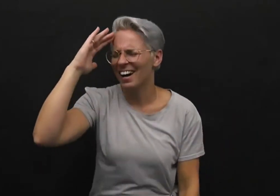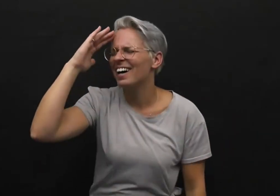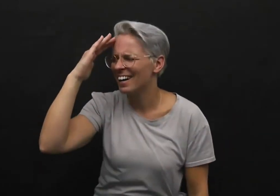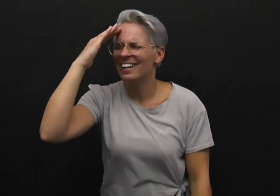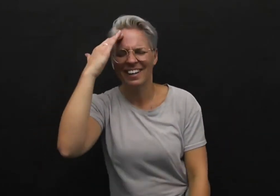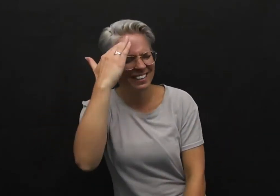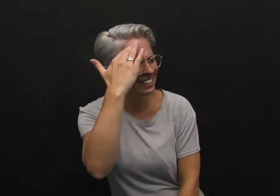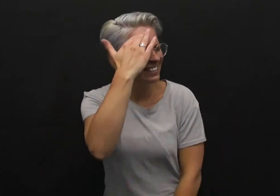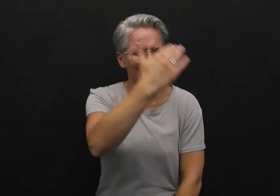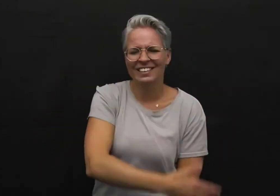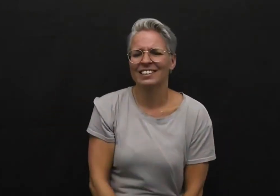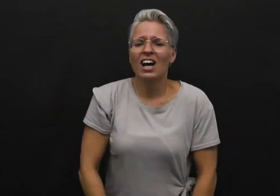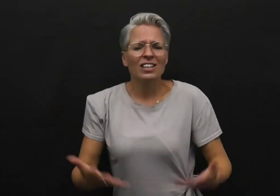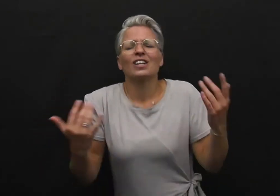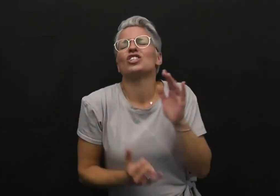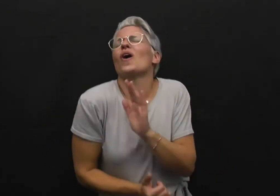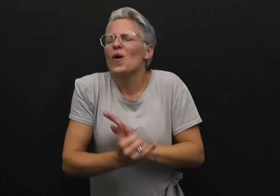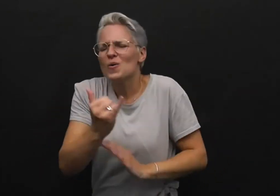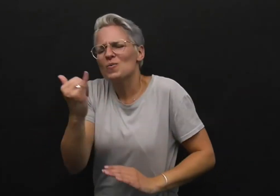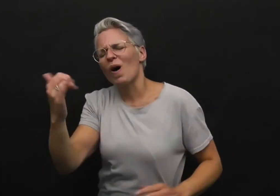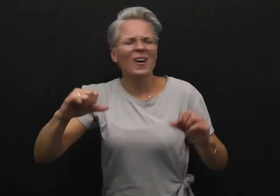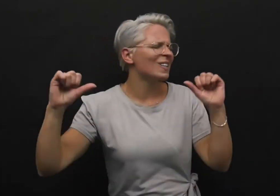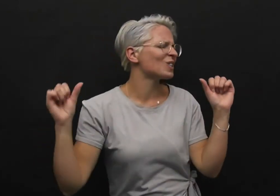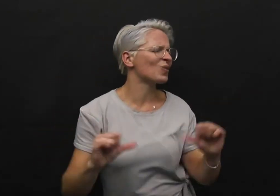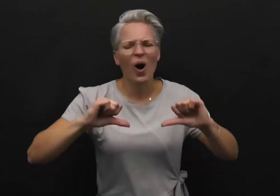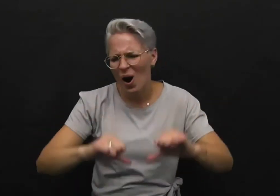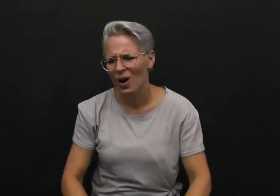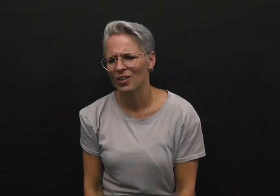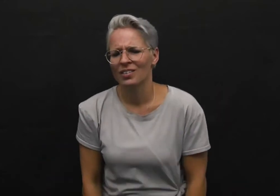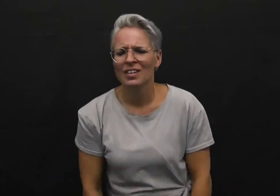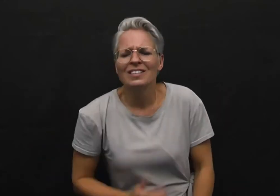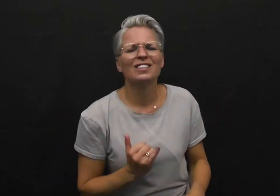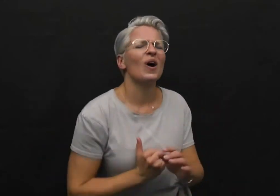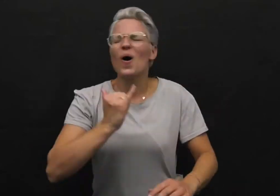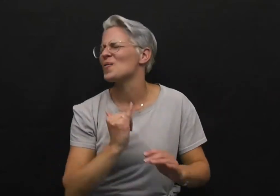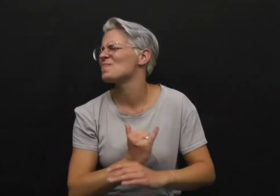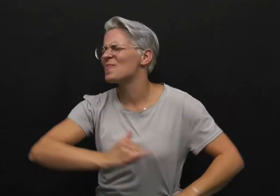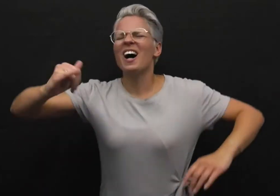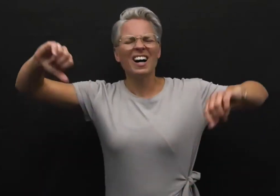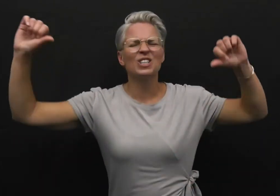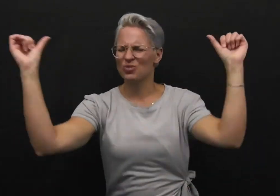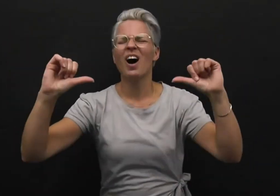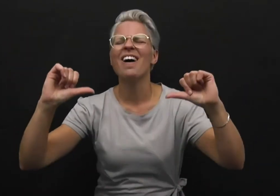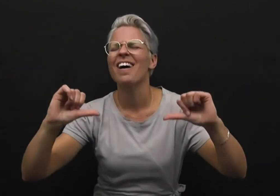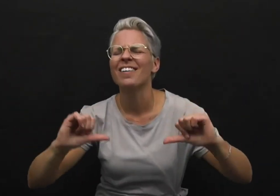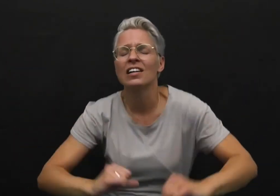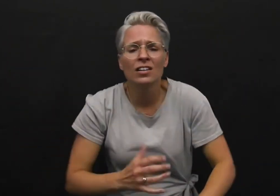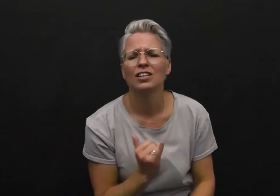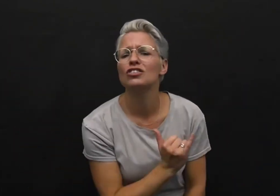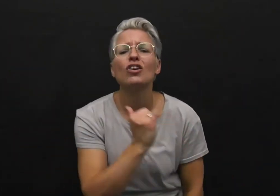There is so much wrong, there is so much wrong There is